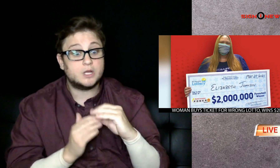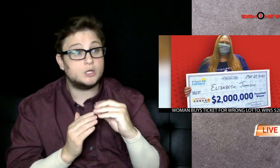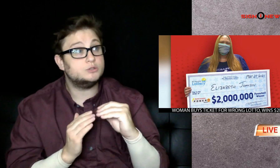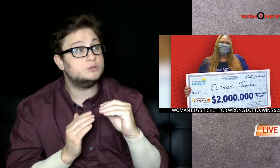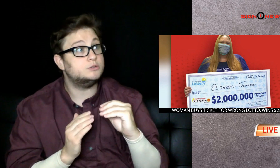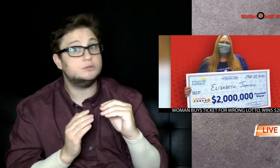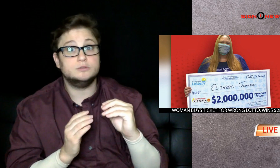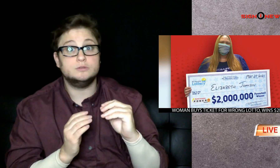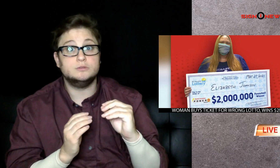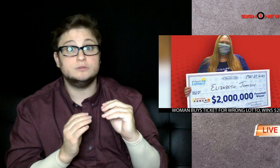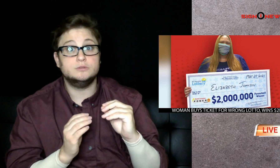won two million dollars.